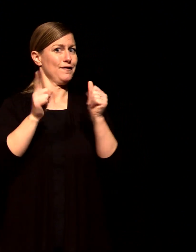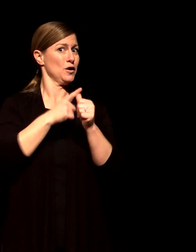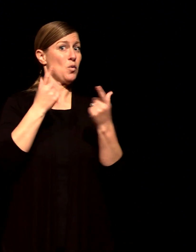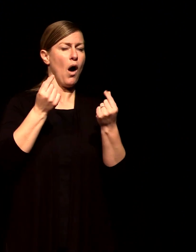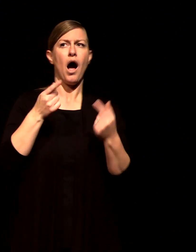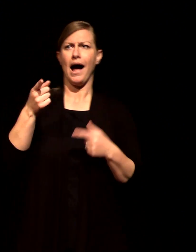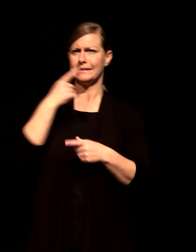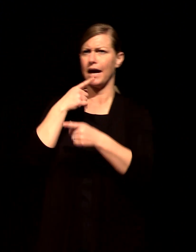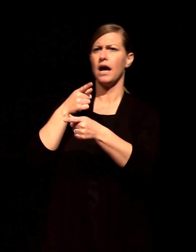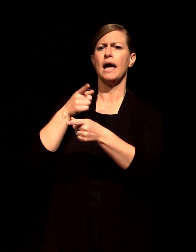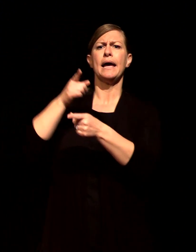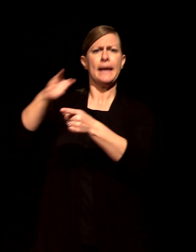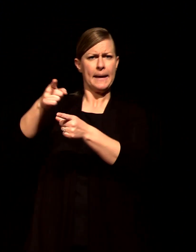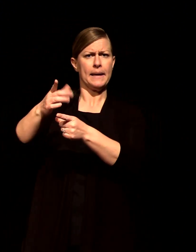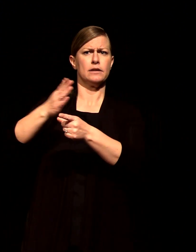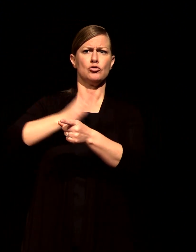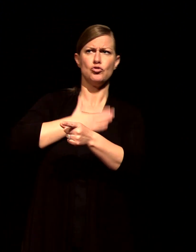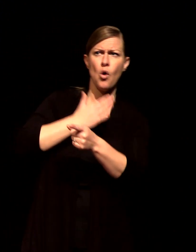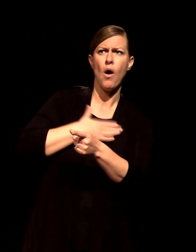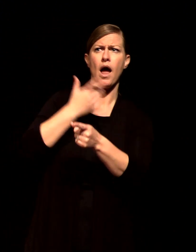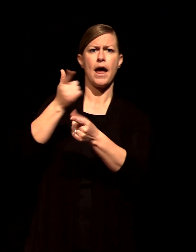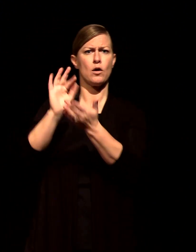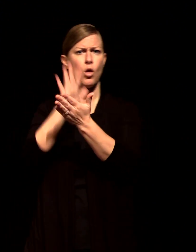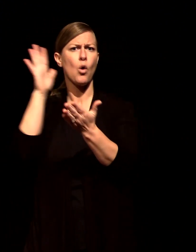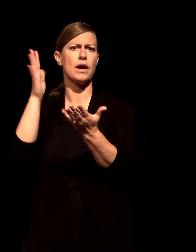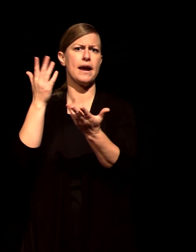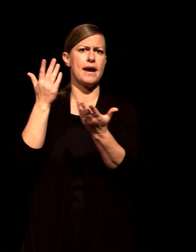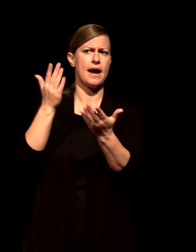enlarged by me being a better person like do better